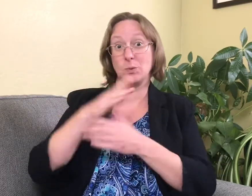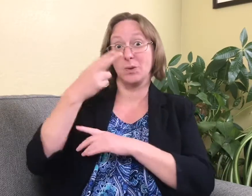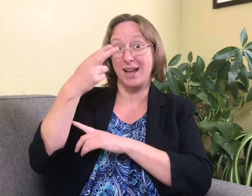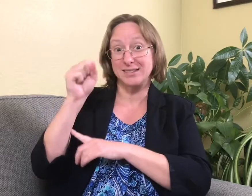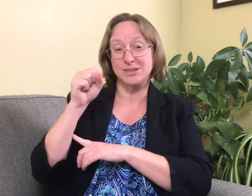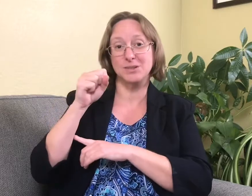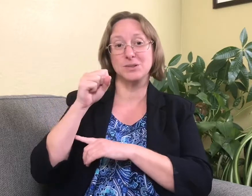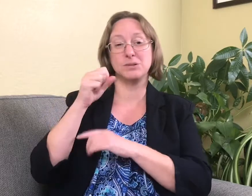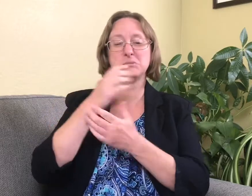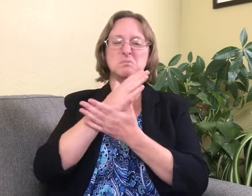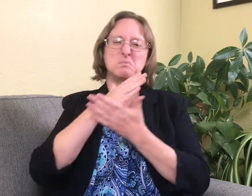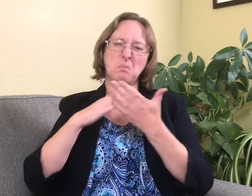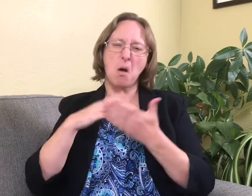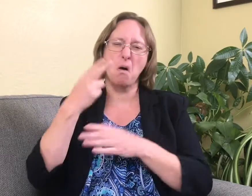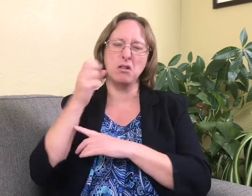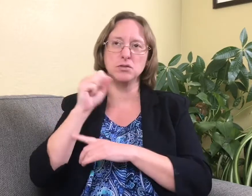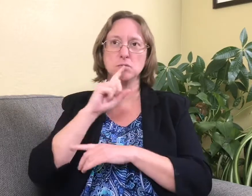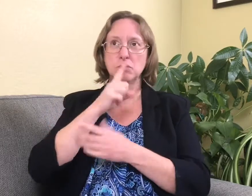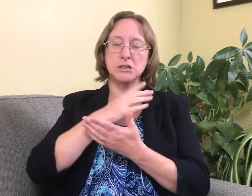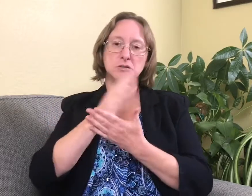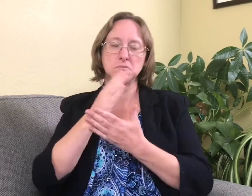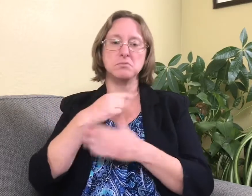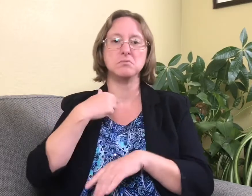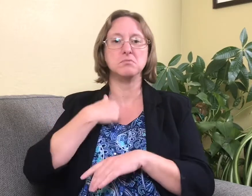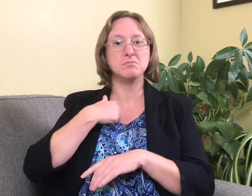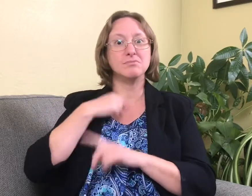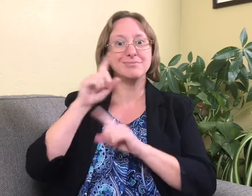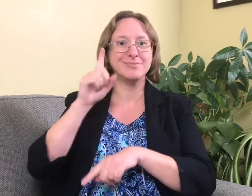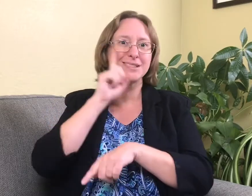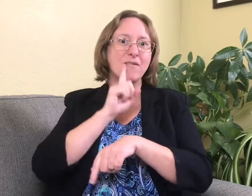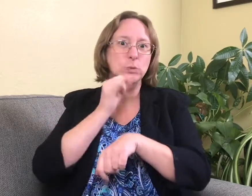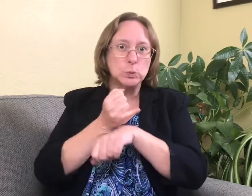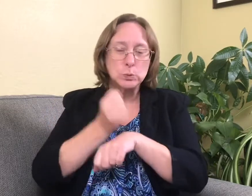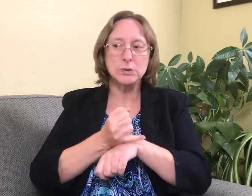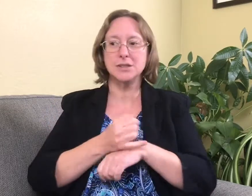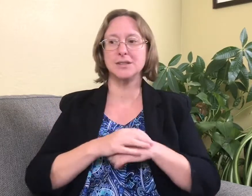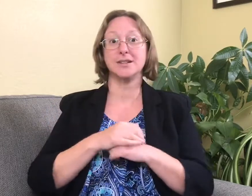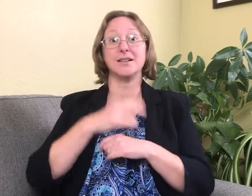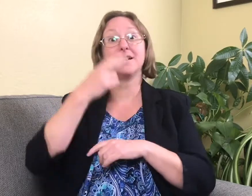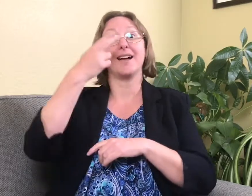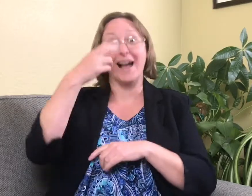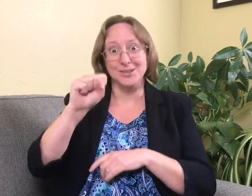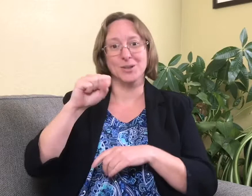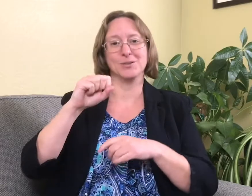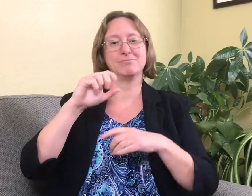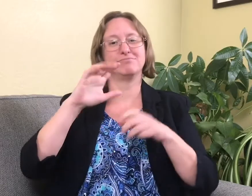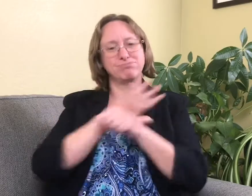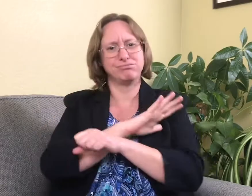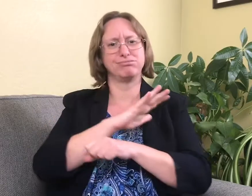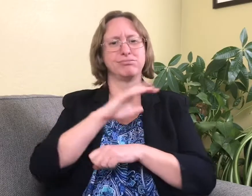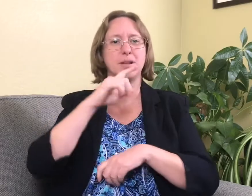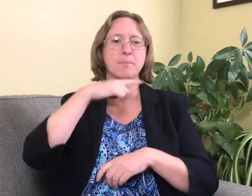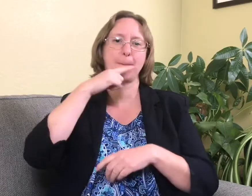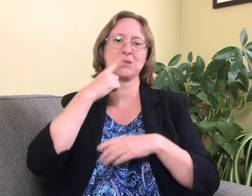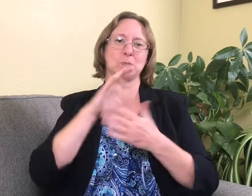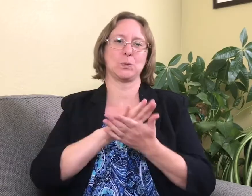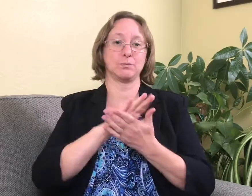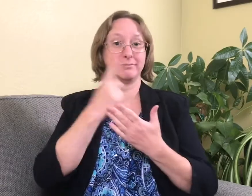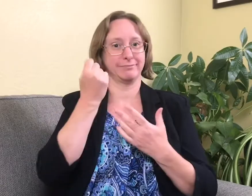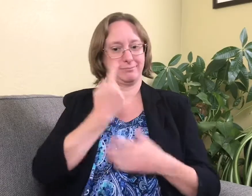deaf. In middle school and high school, just part of high school, mostly middle school, I went to a school for the deaf. And then in high school, I was in a